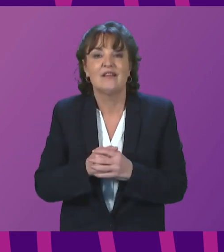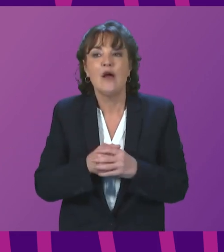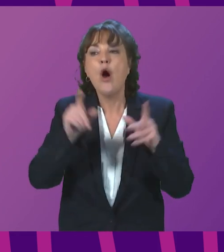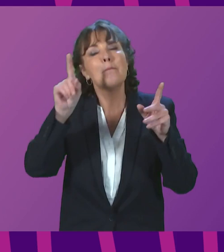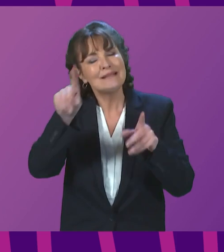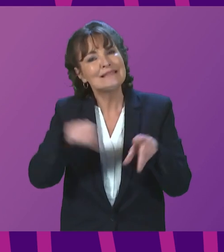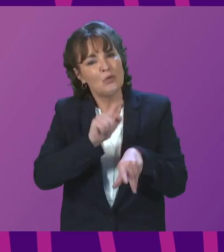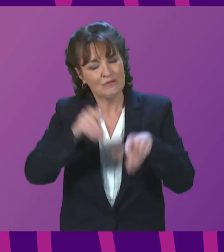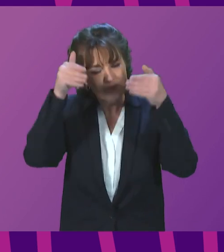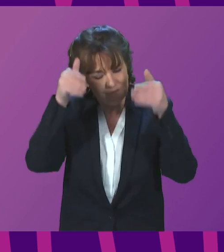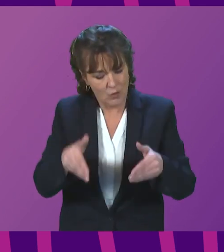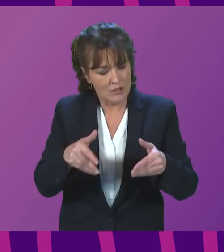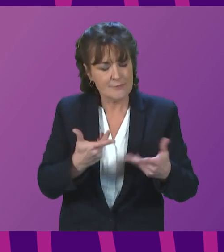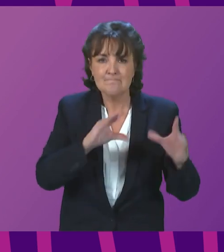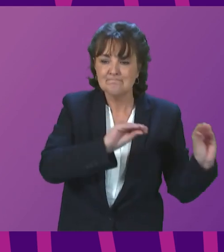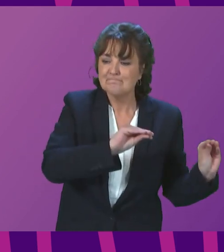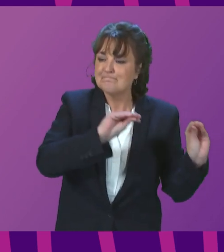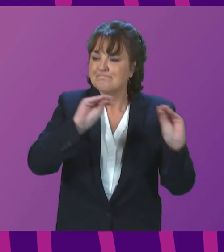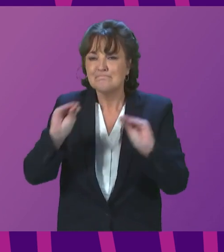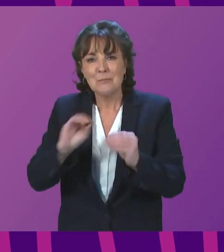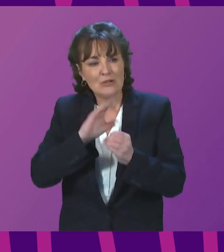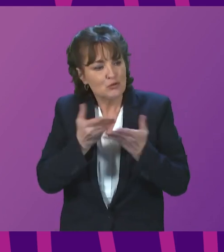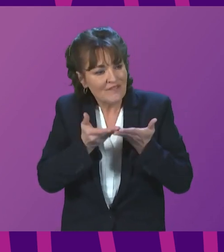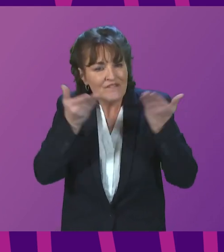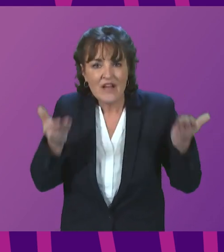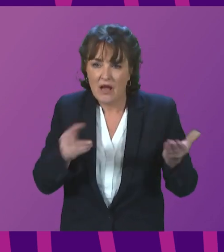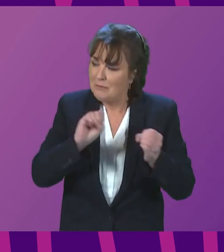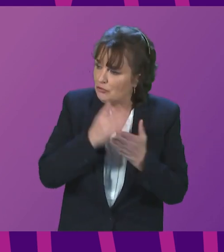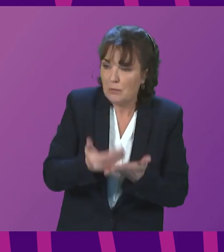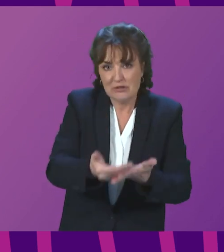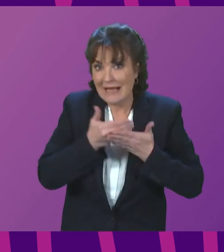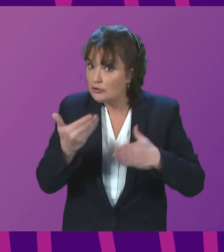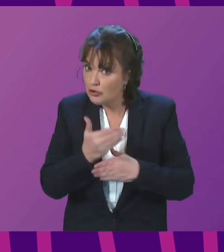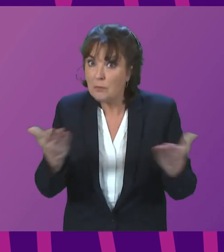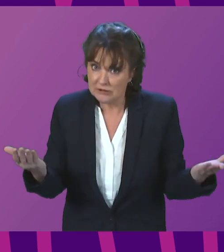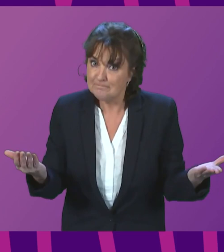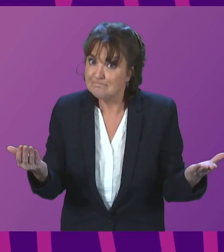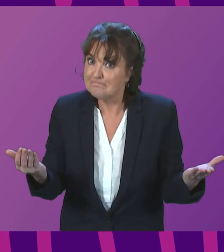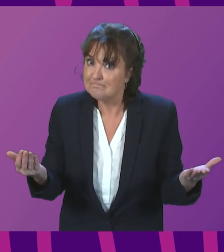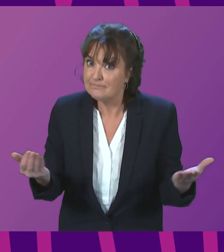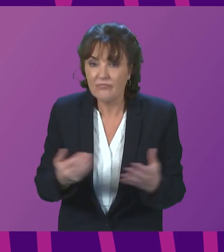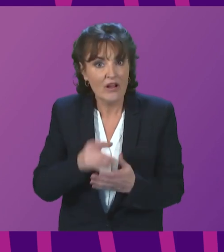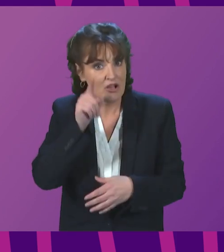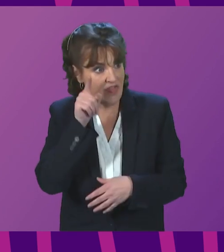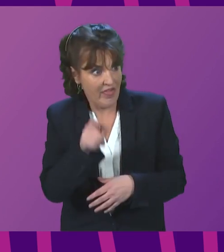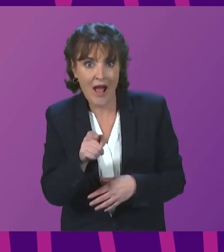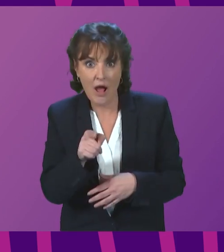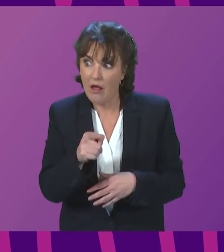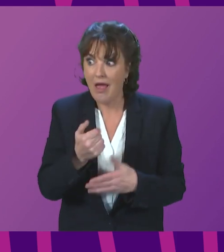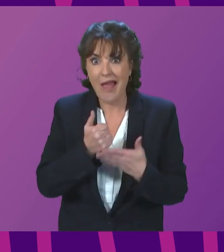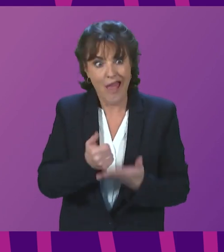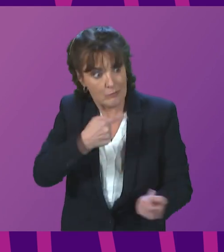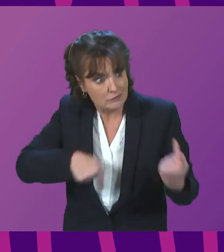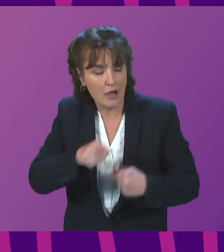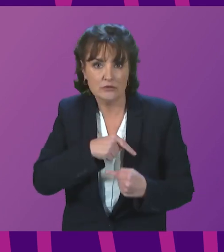just transition, that we're investing in the alternative, that we're protecting the jobs, because that's in the interest not just of helping defeat Putin,